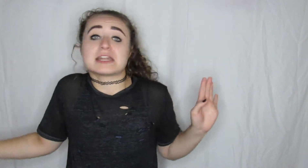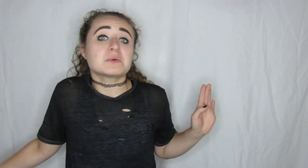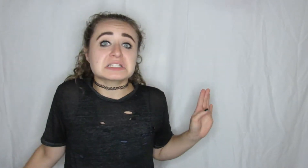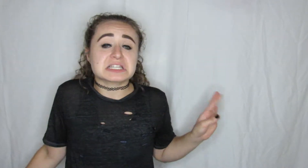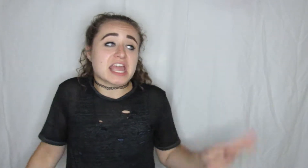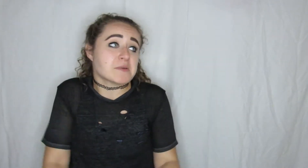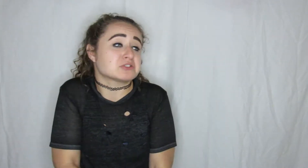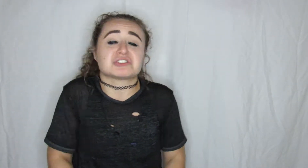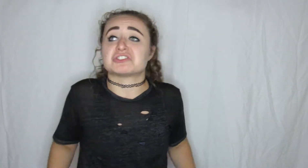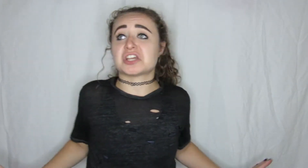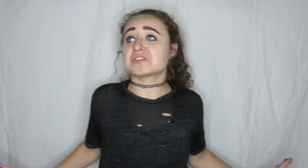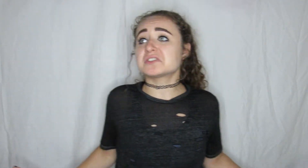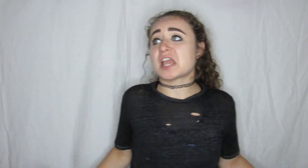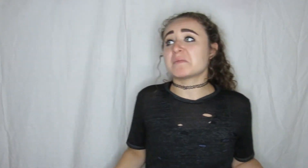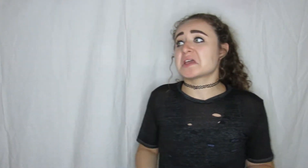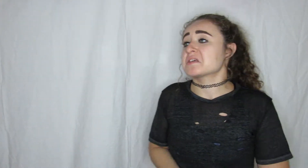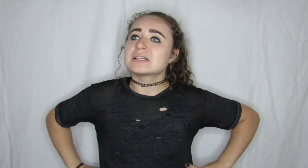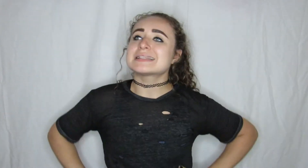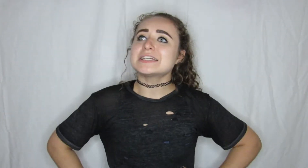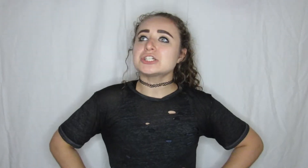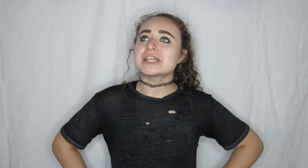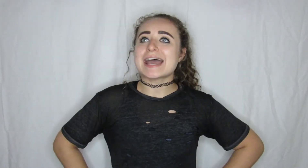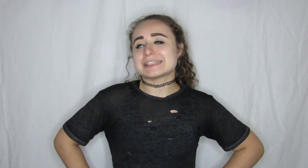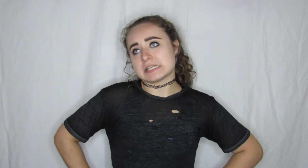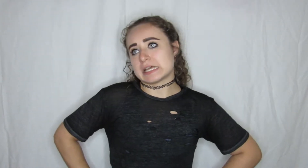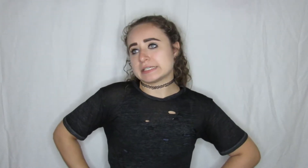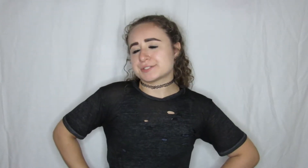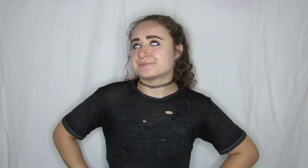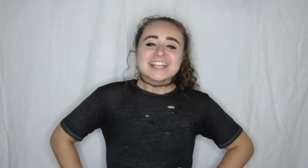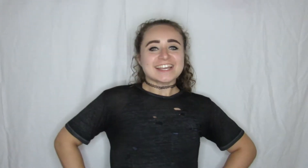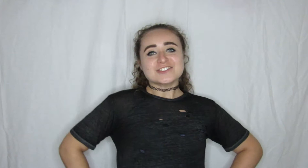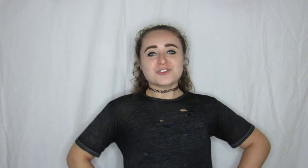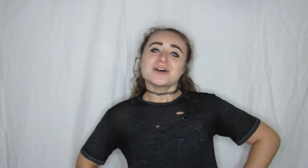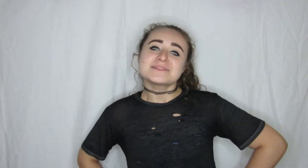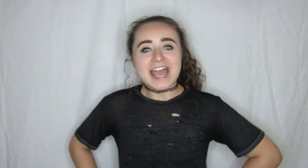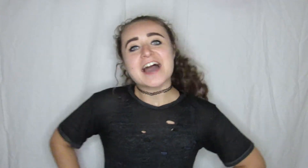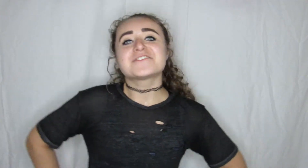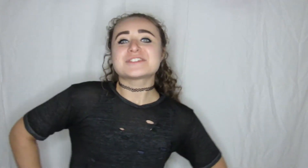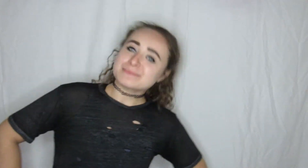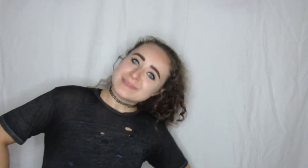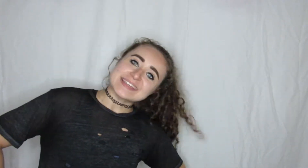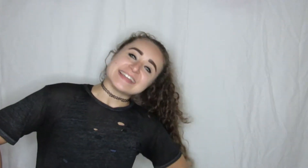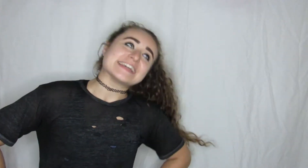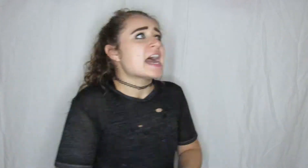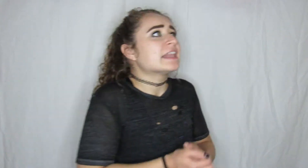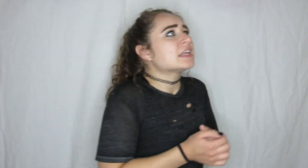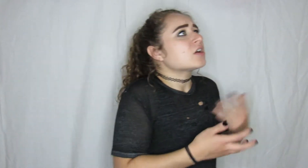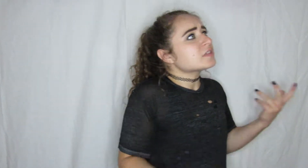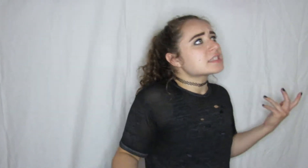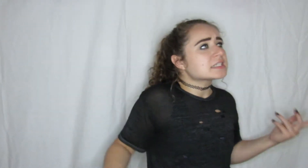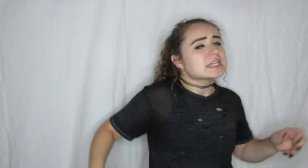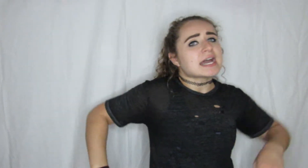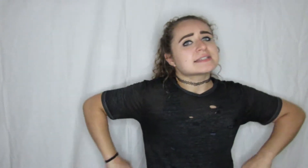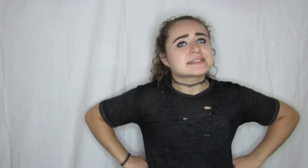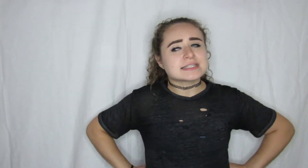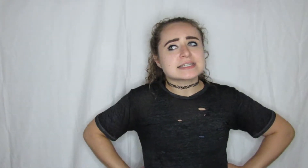say anyone's name it's just a general statement later that night guess who comes after me and then all of a sudden I see